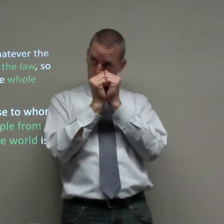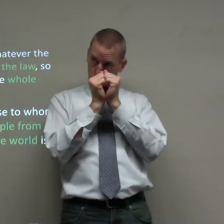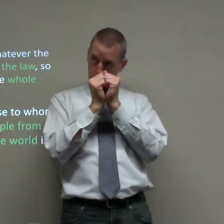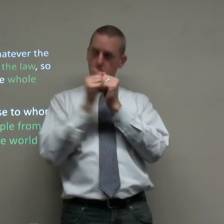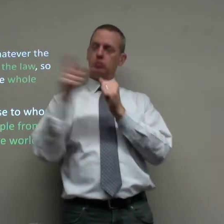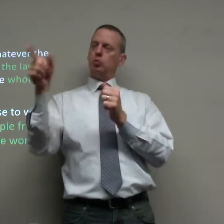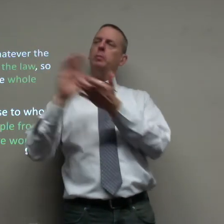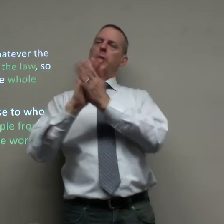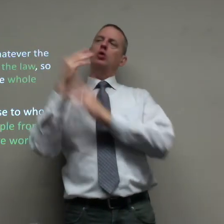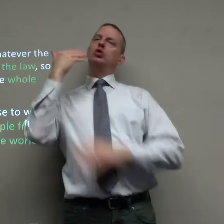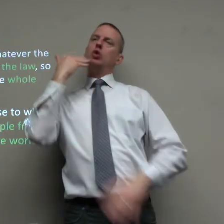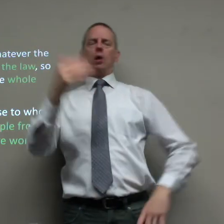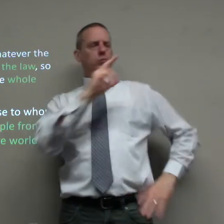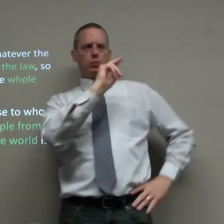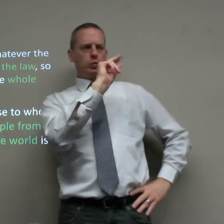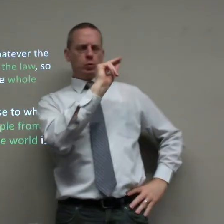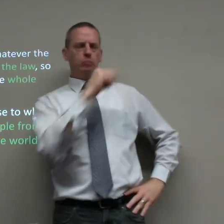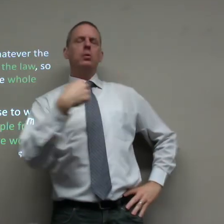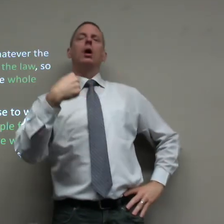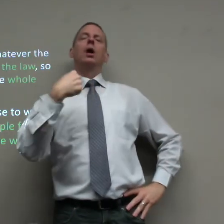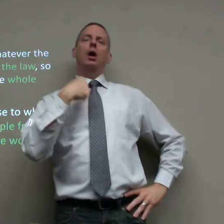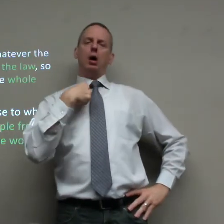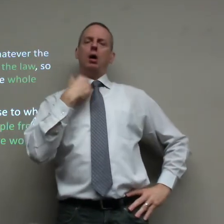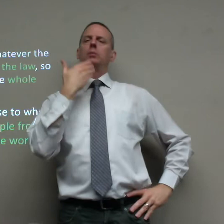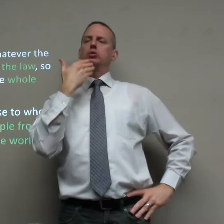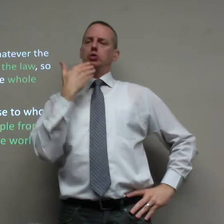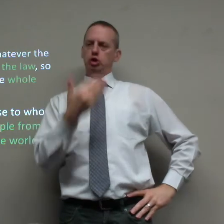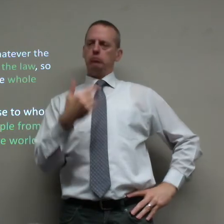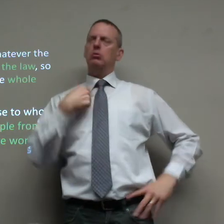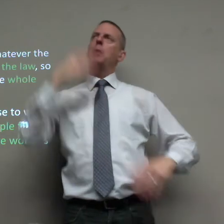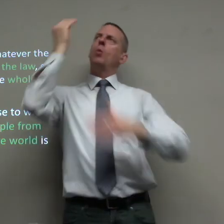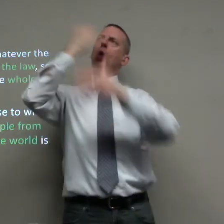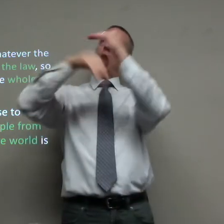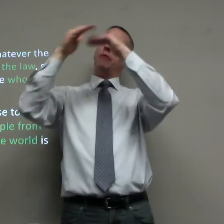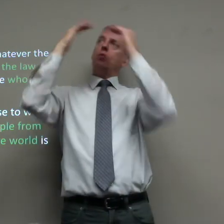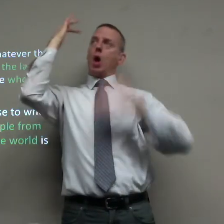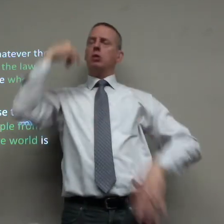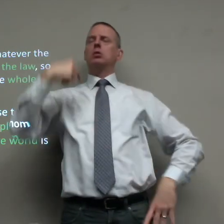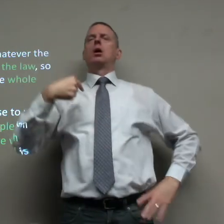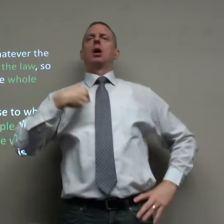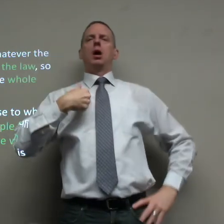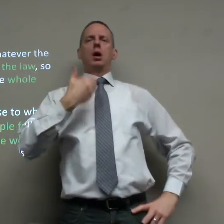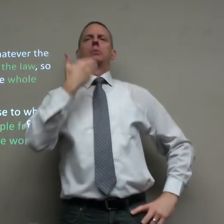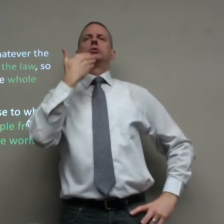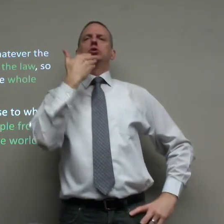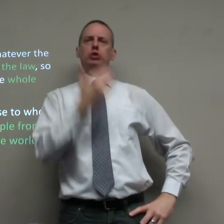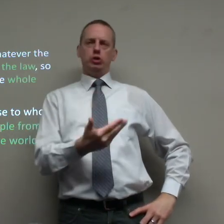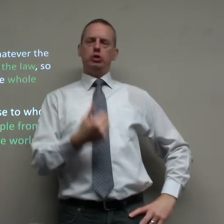with Jesus you become good and he's like no I myself am good and I will go to heaven because I am good